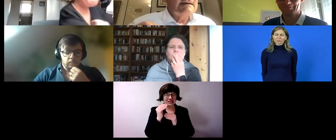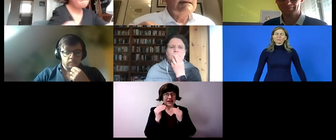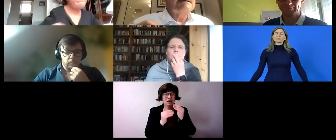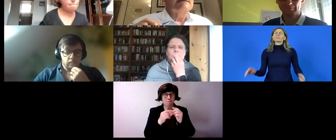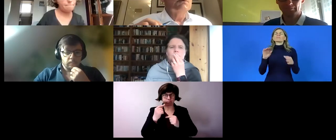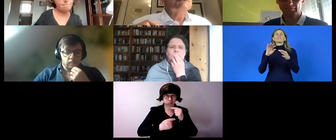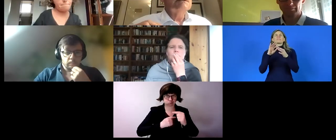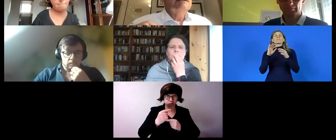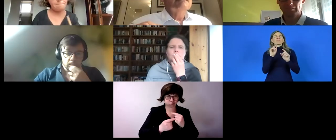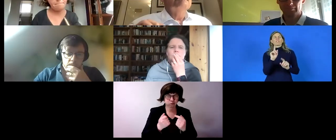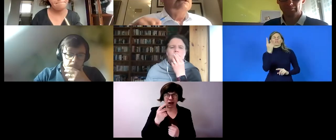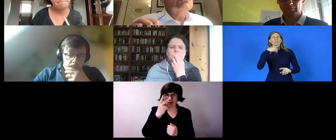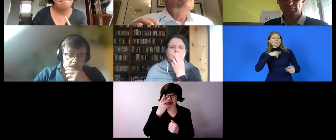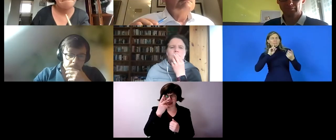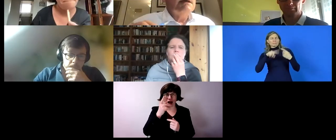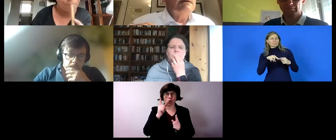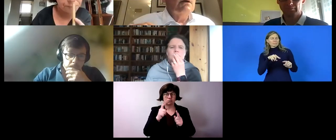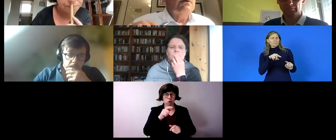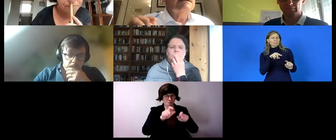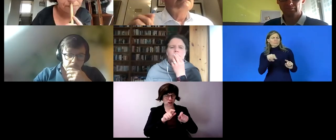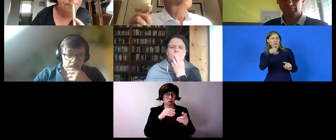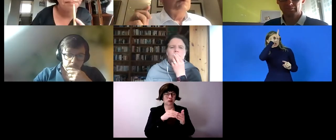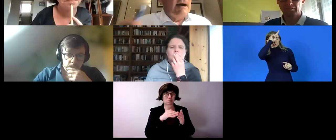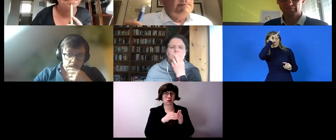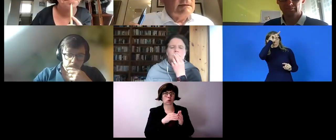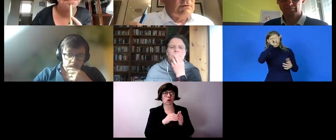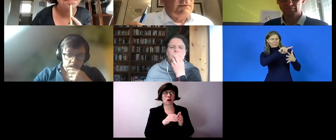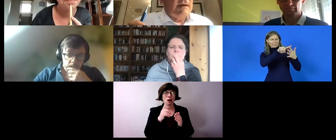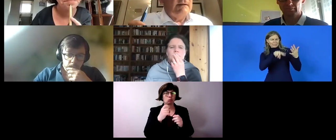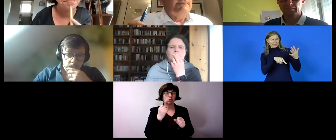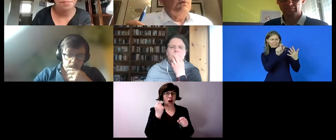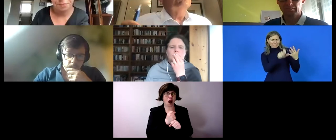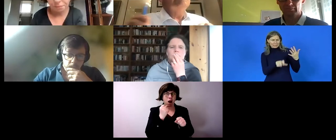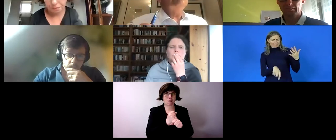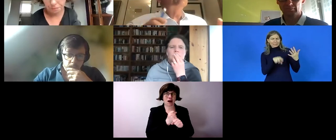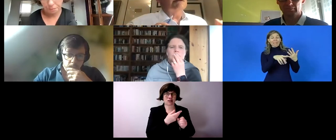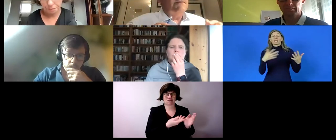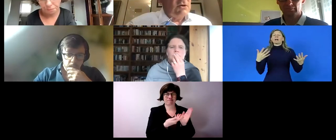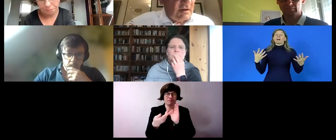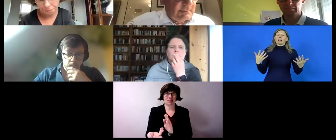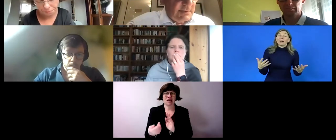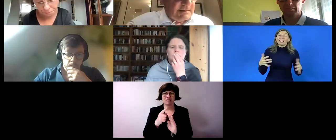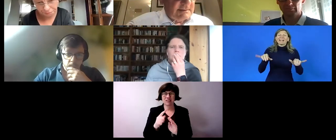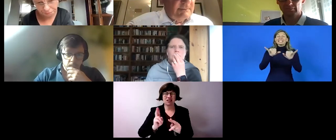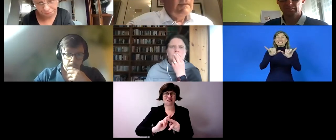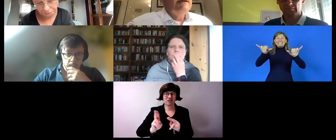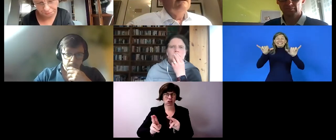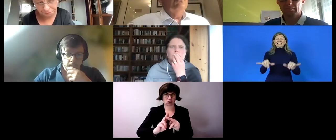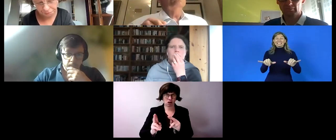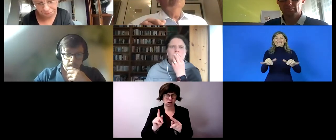germany the whole system must be constructed in such a way